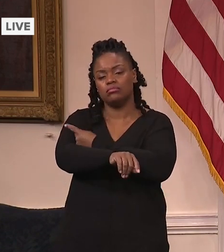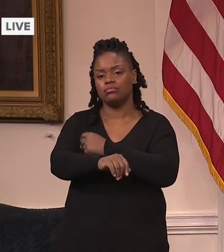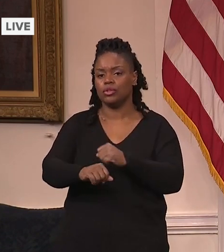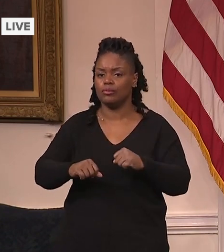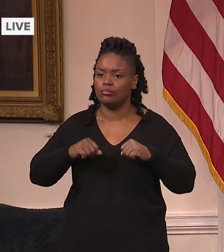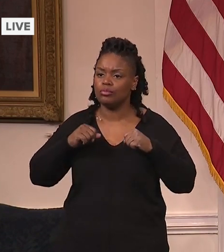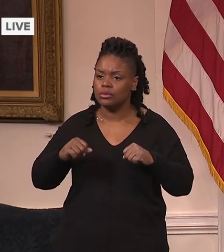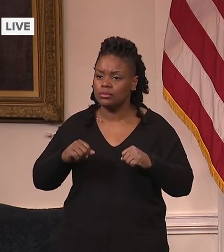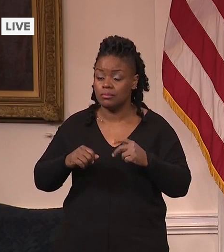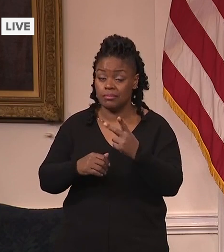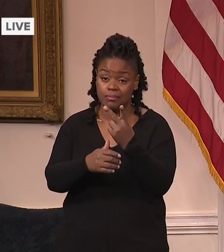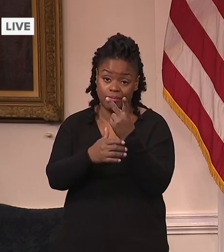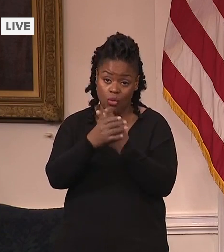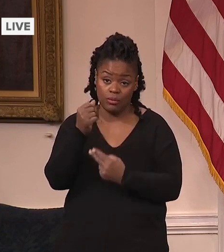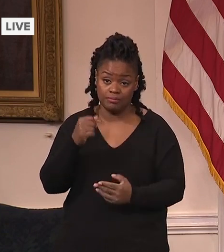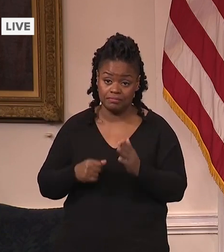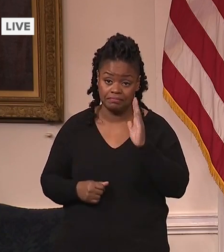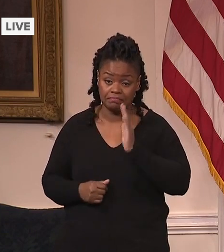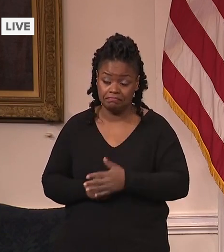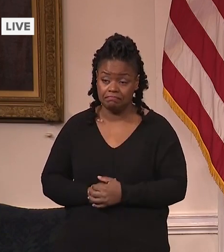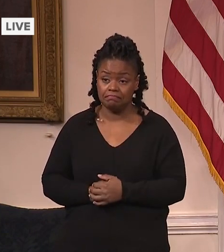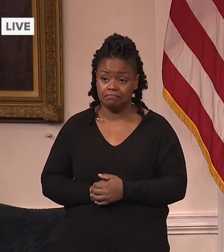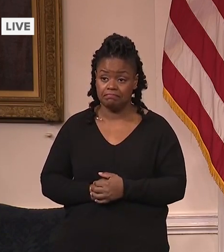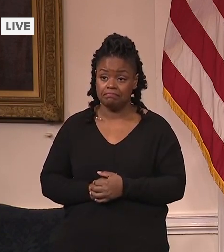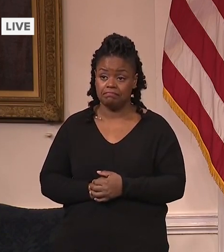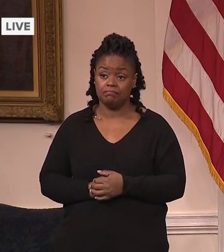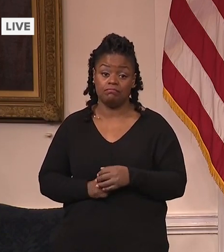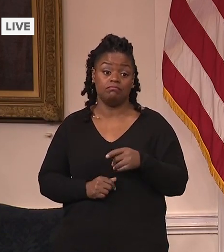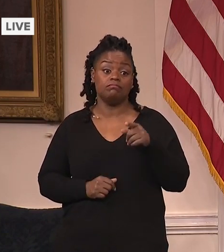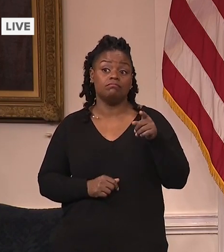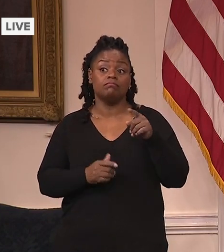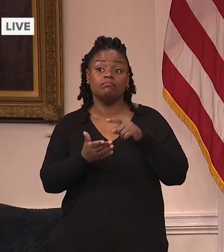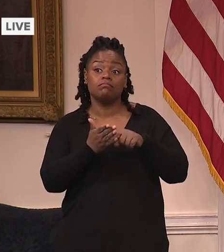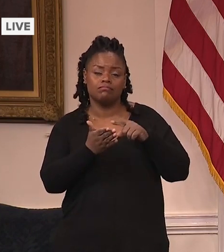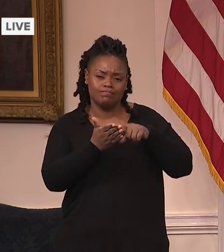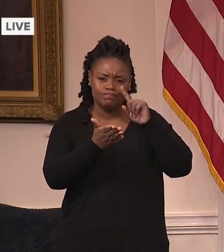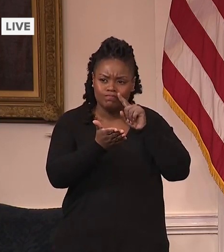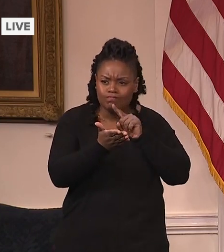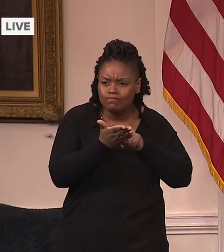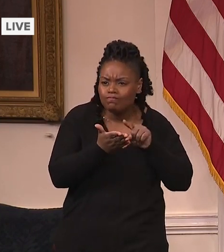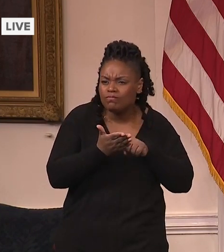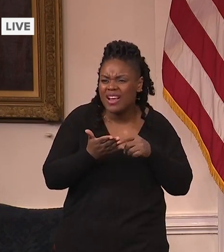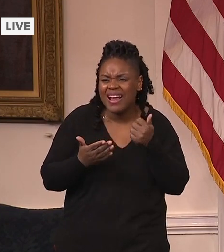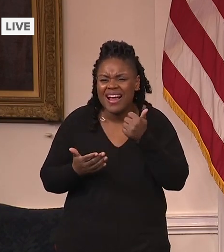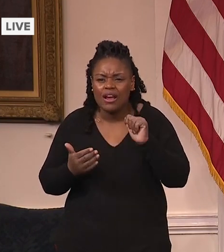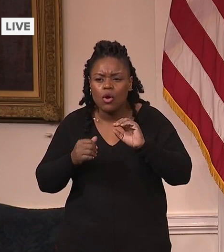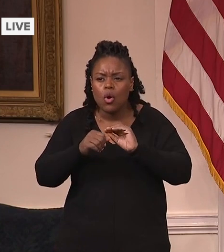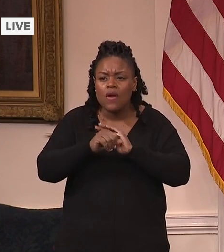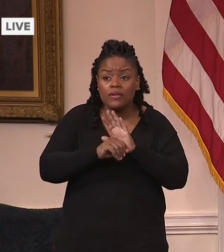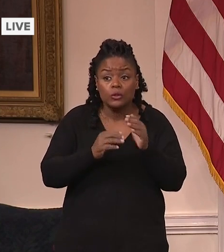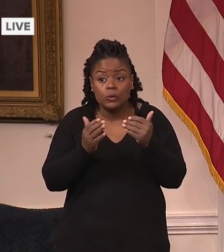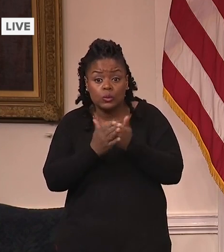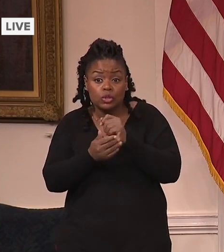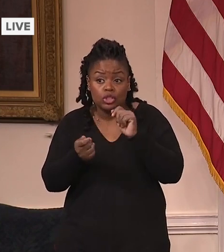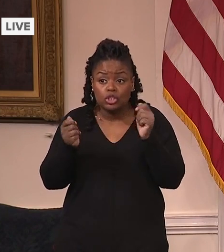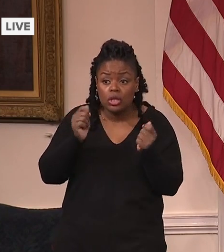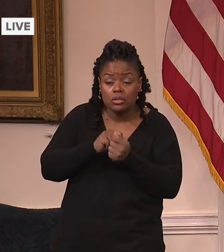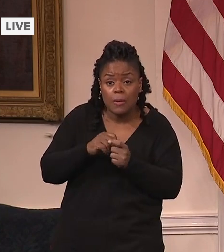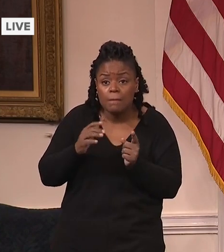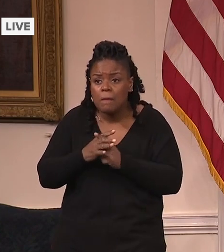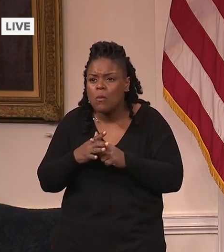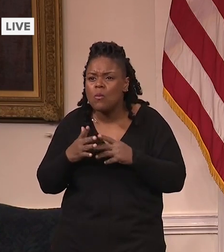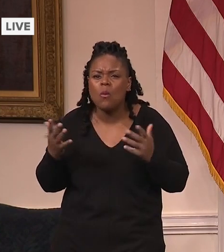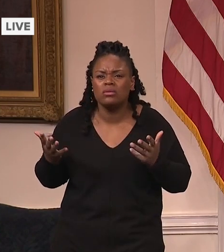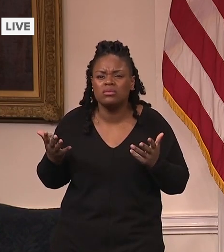Our public health officials continue to study COVID-19 variants to make sure that we can control their spread. And we ask